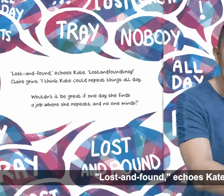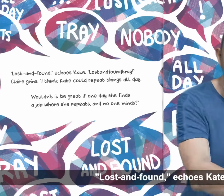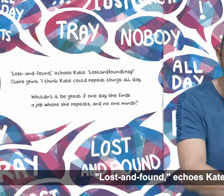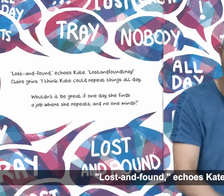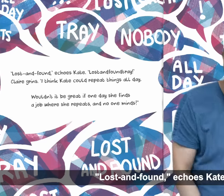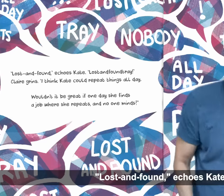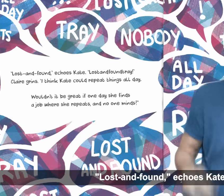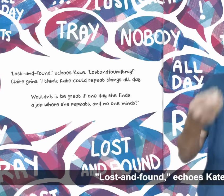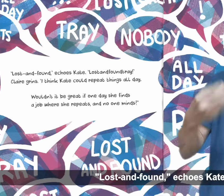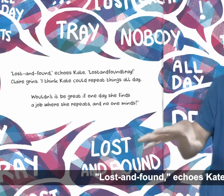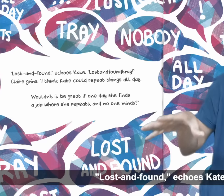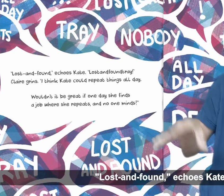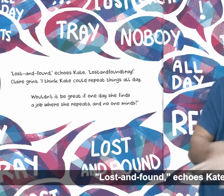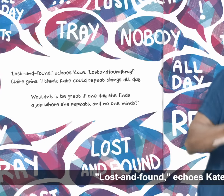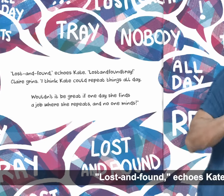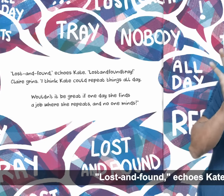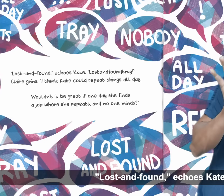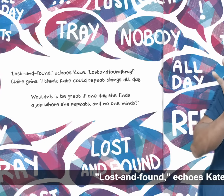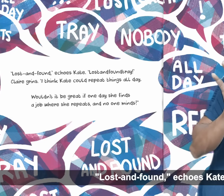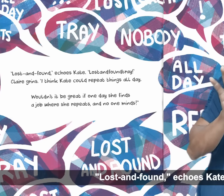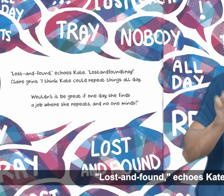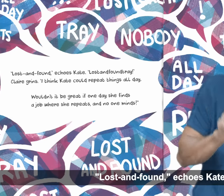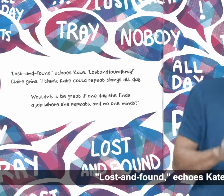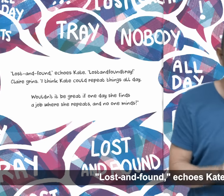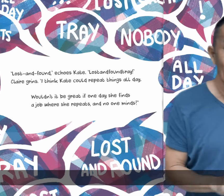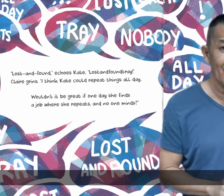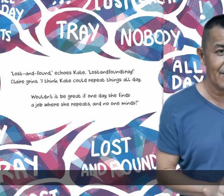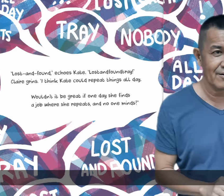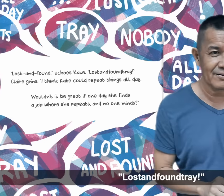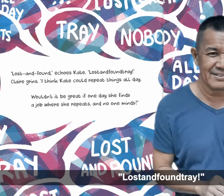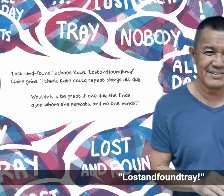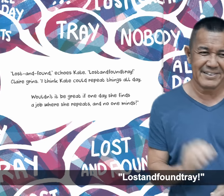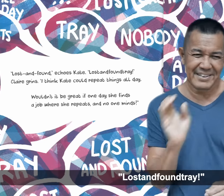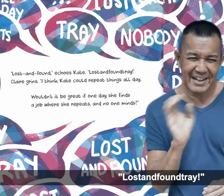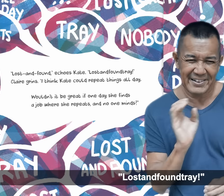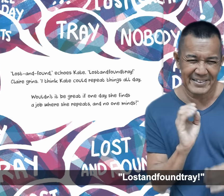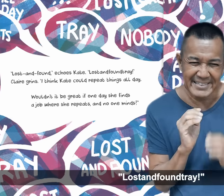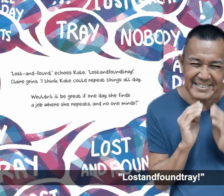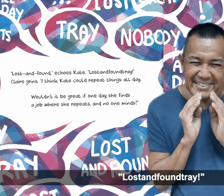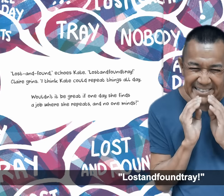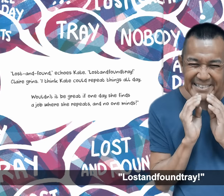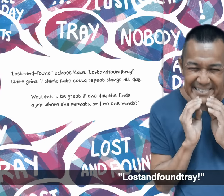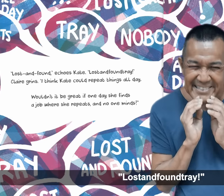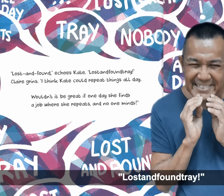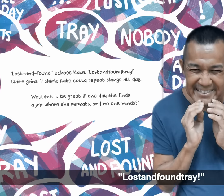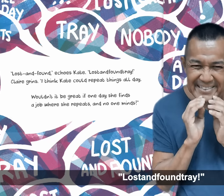Lost and found! Echoes Kate. Lost and found tray!